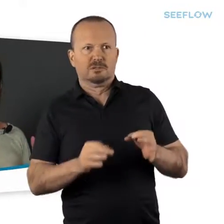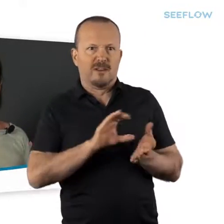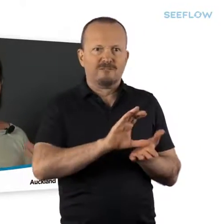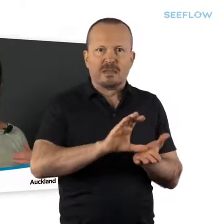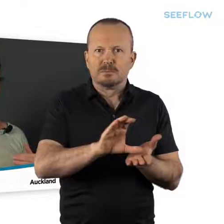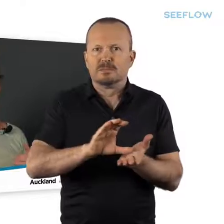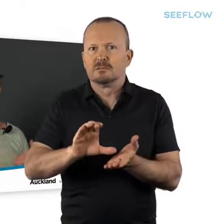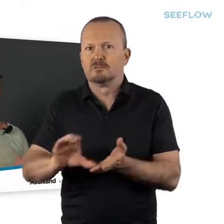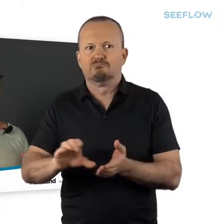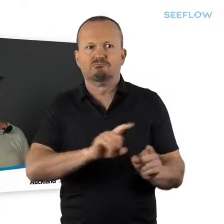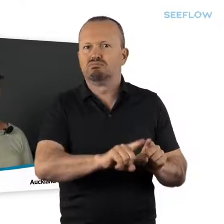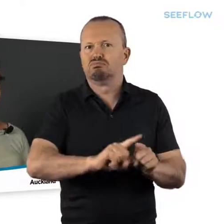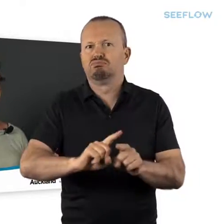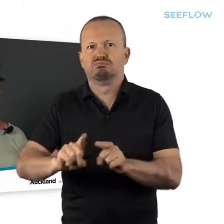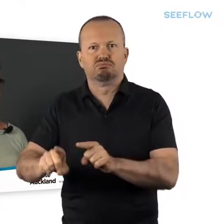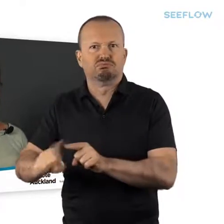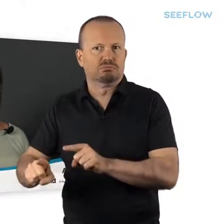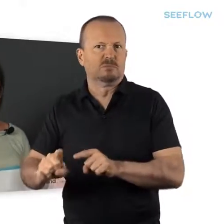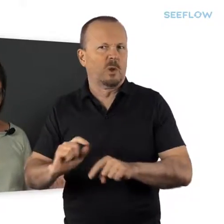investments and the decisions that I have.